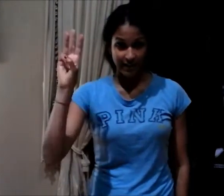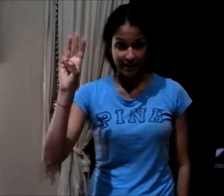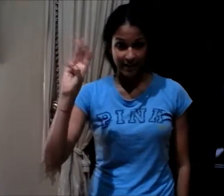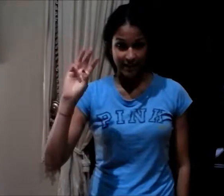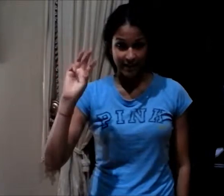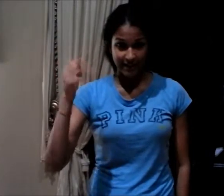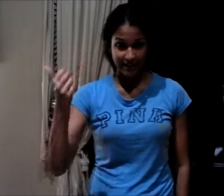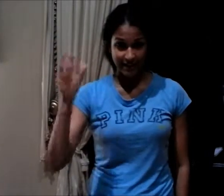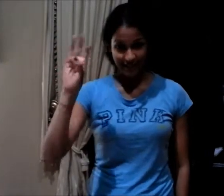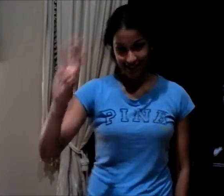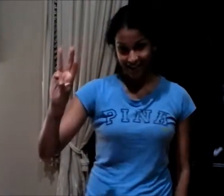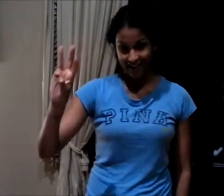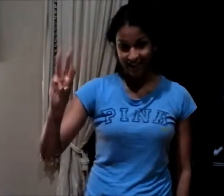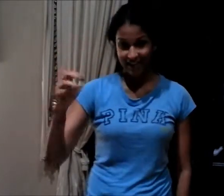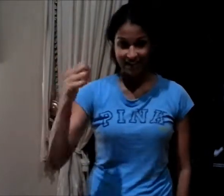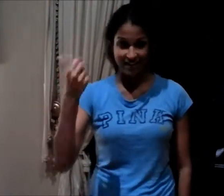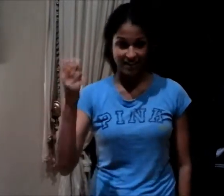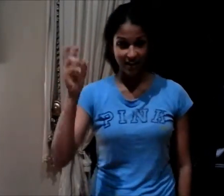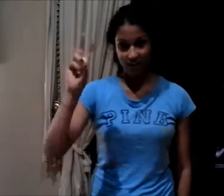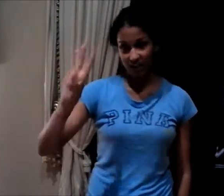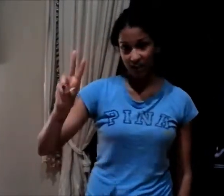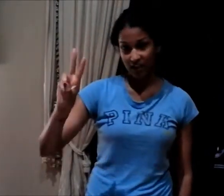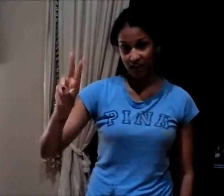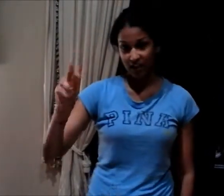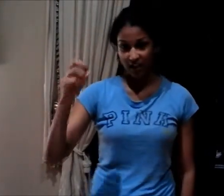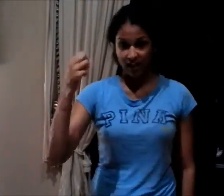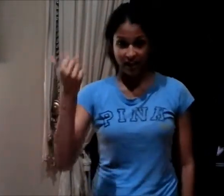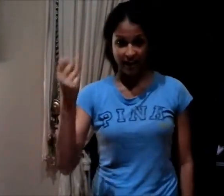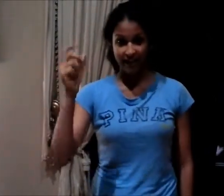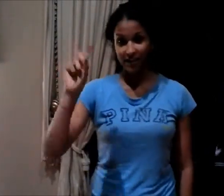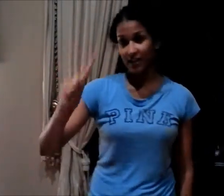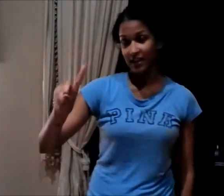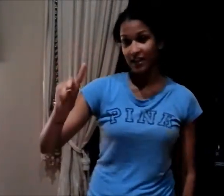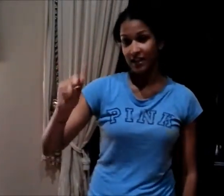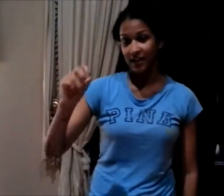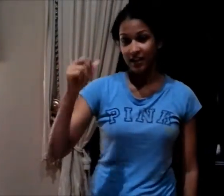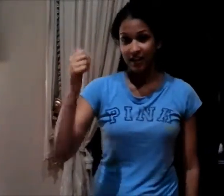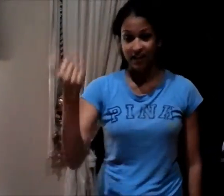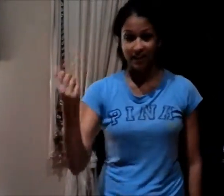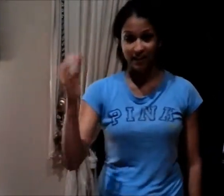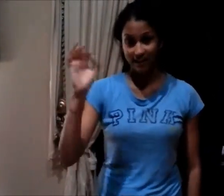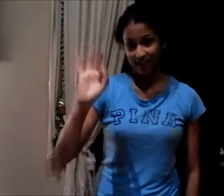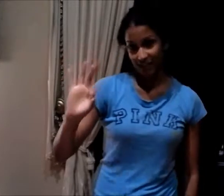16, 17, 18, 19.